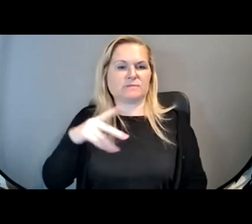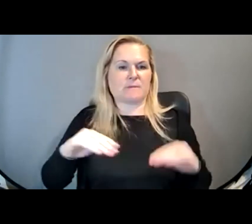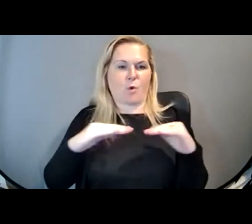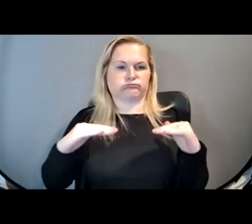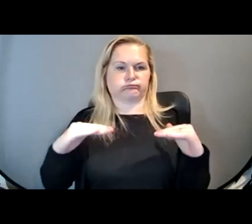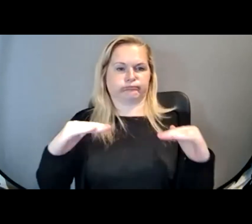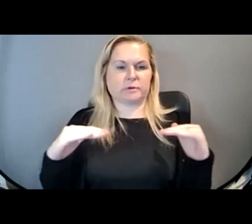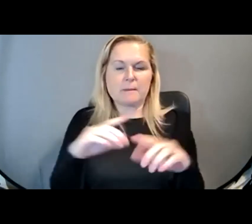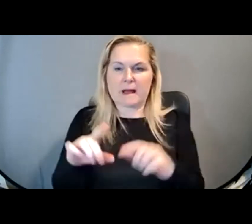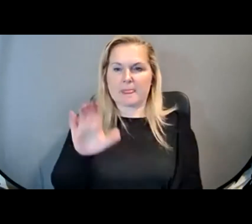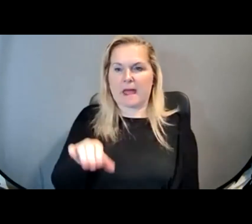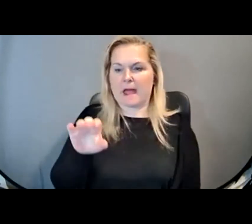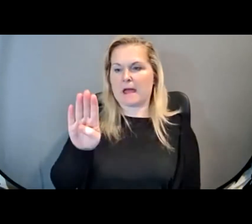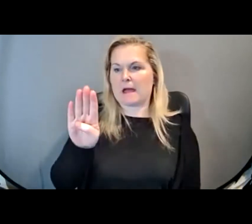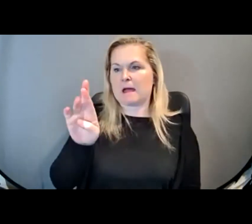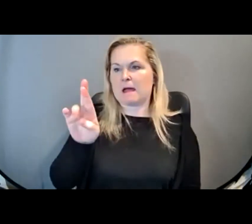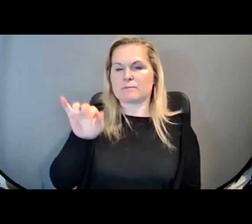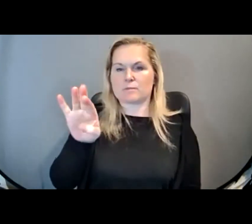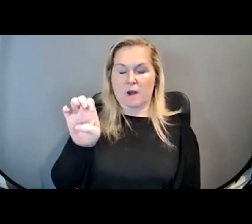brace is my real nemesis.